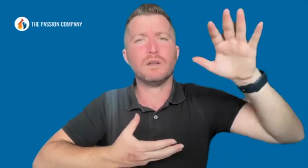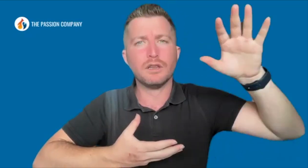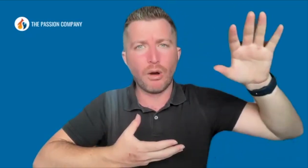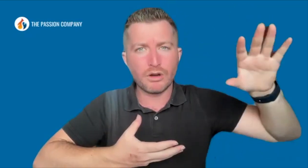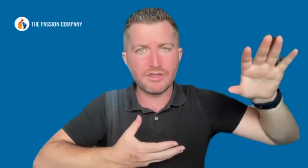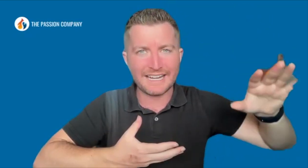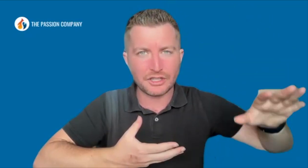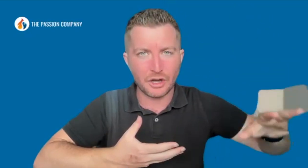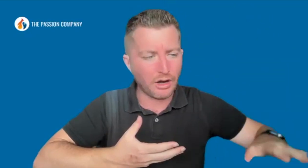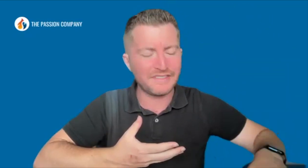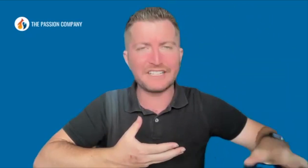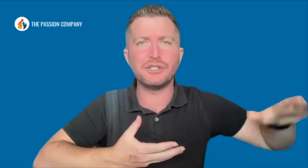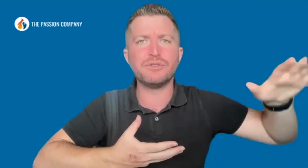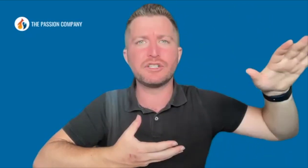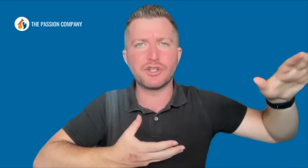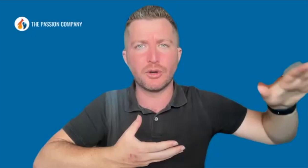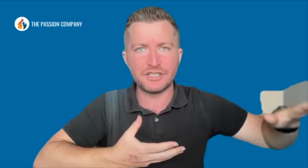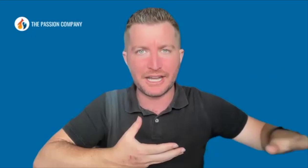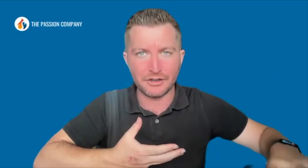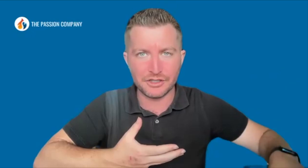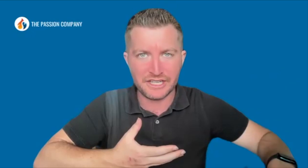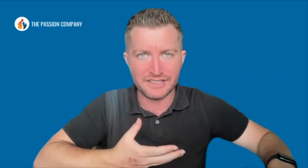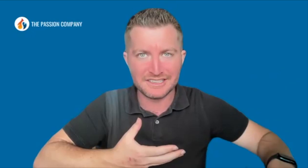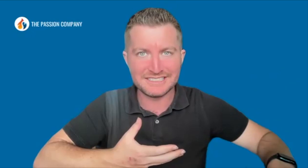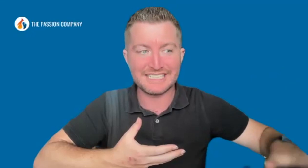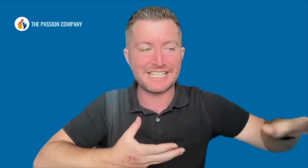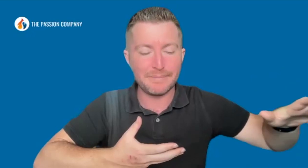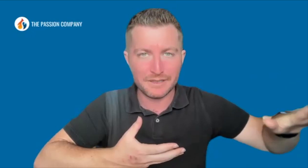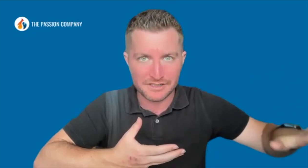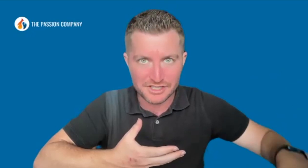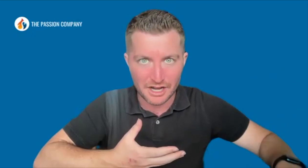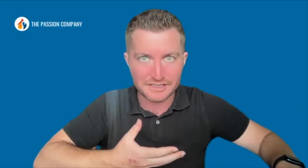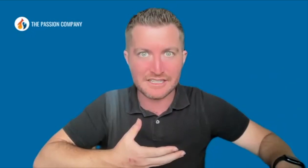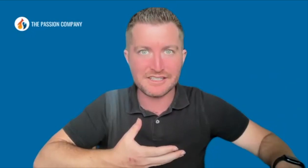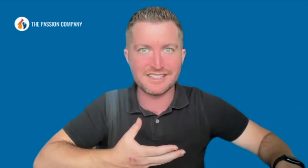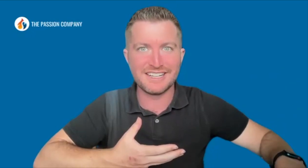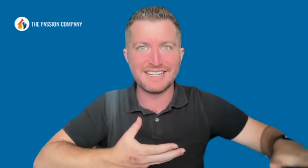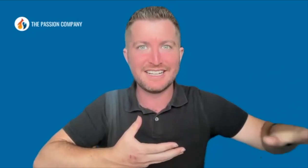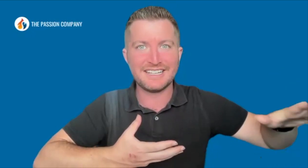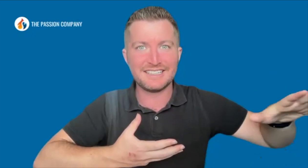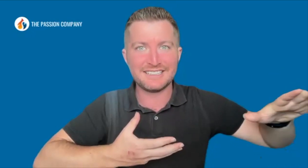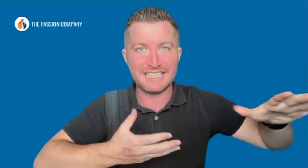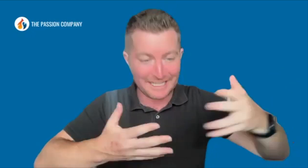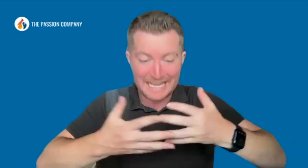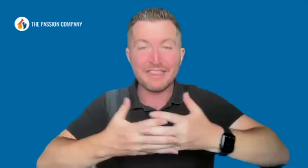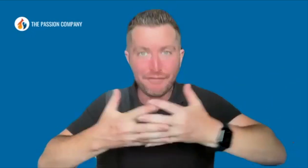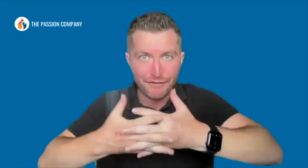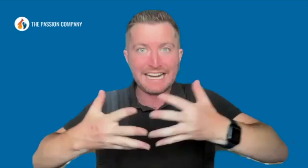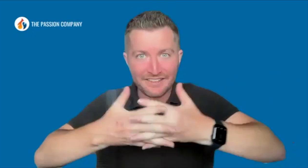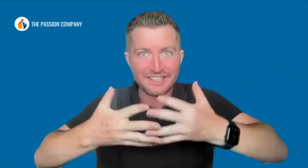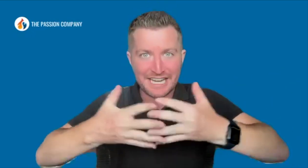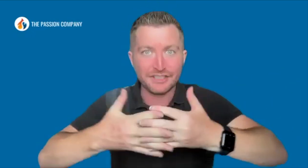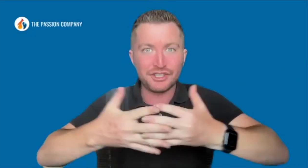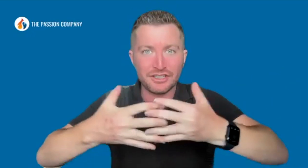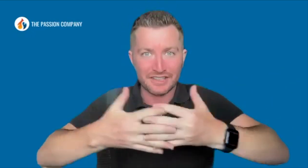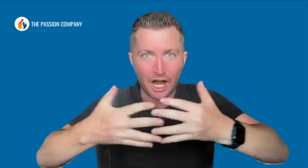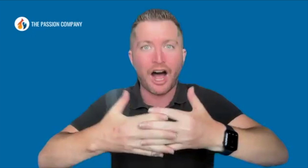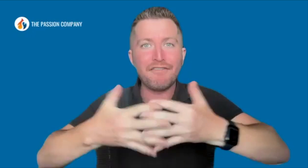lower that guard that's using so much energy, that's keeping the stuckness in the fight, in the tension, in the conflict.